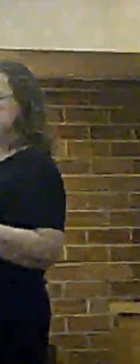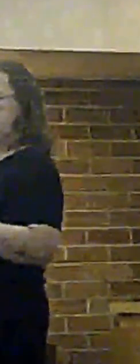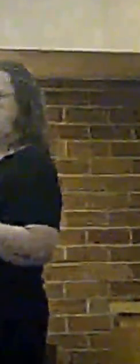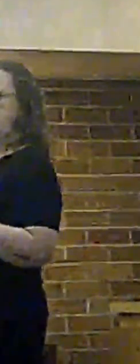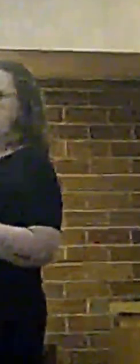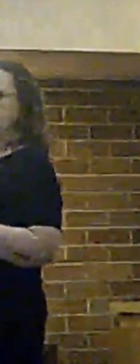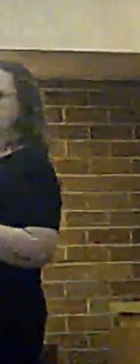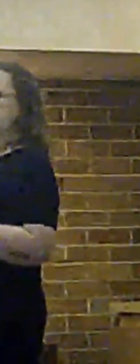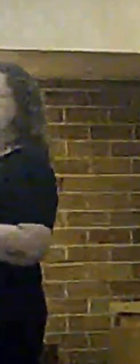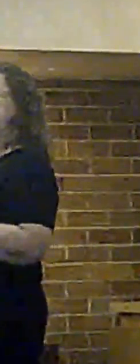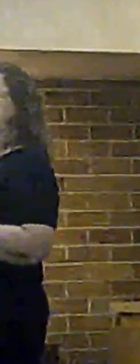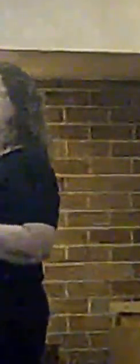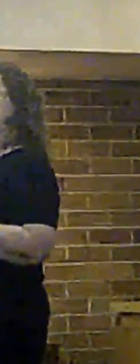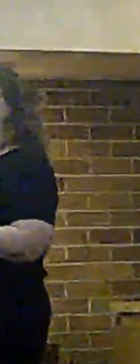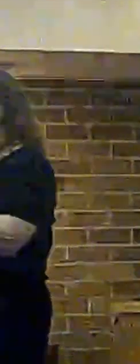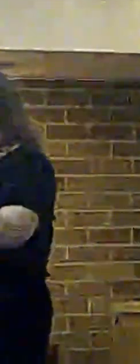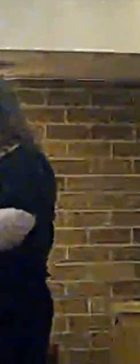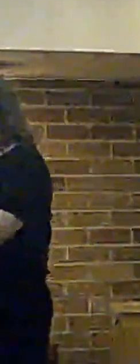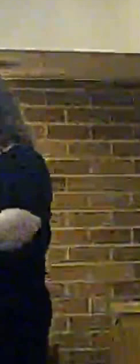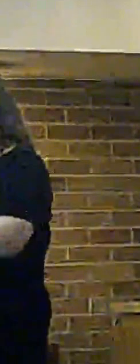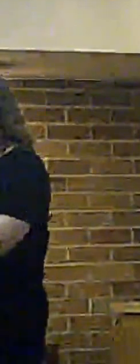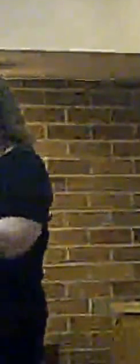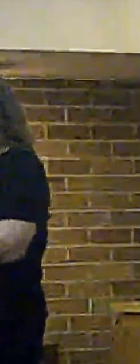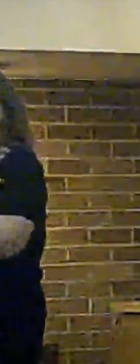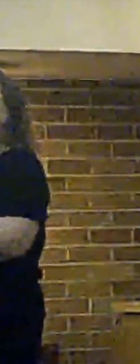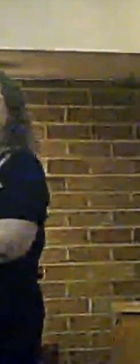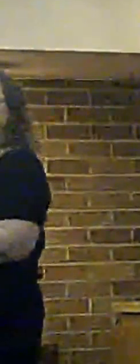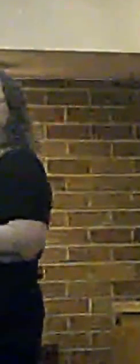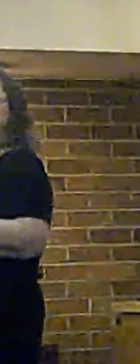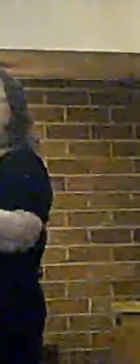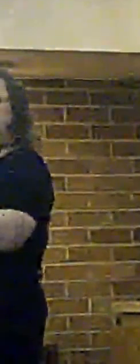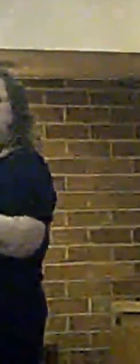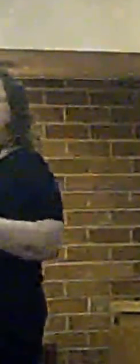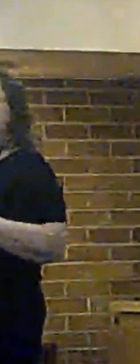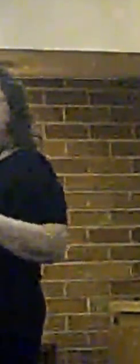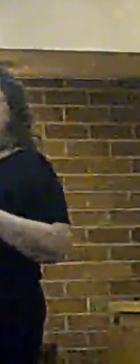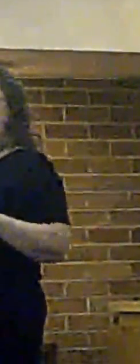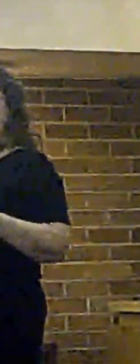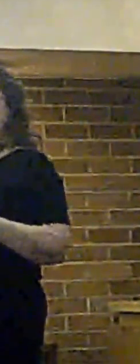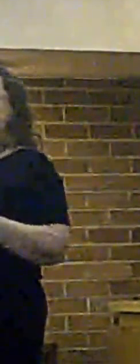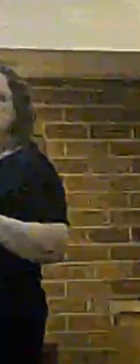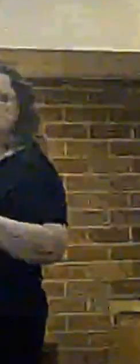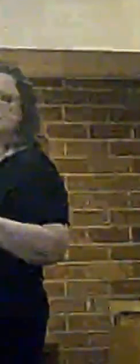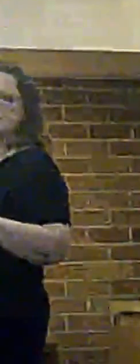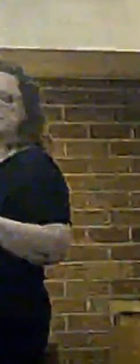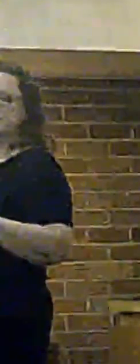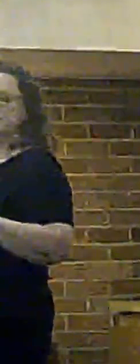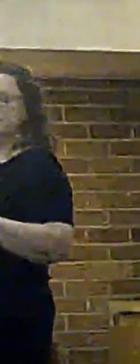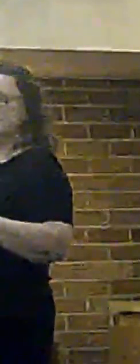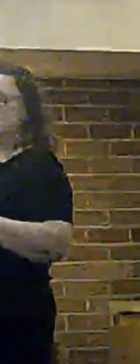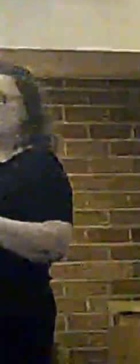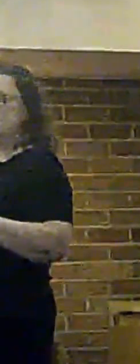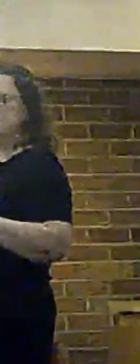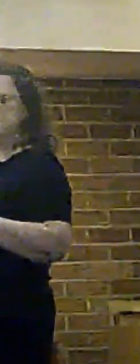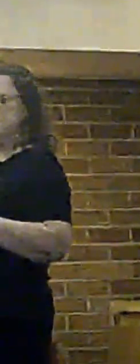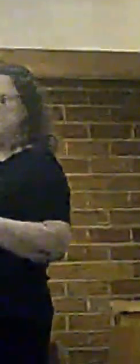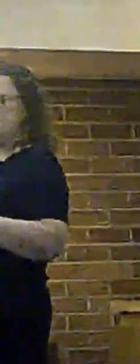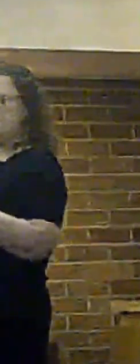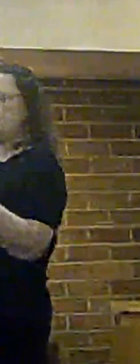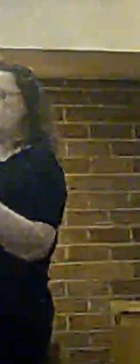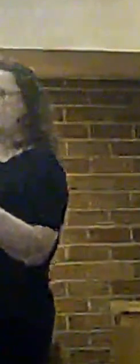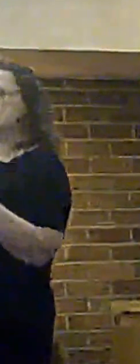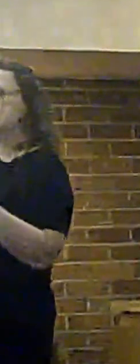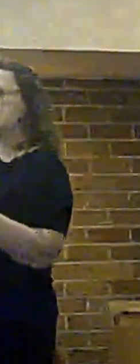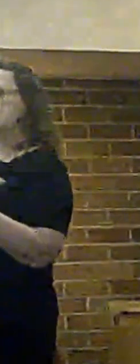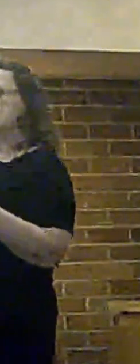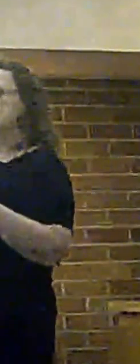That is... No, because it was Greenbelt. And as you'll see on the sheet that was in the committee report, all the Greenbelt sites were